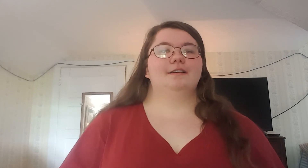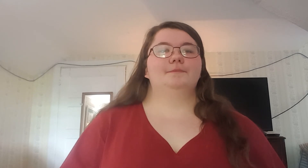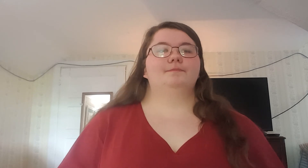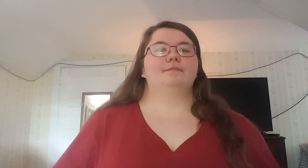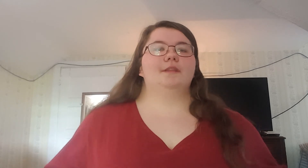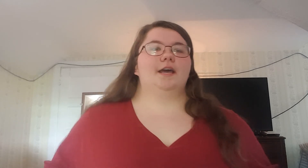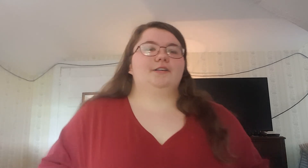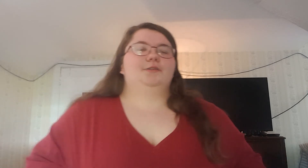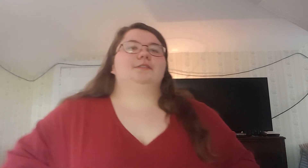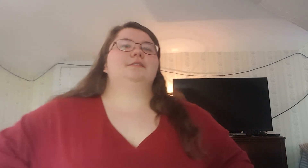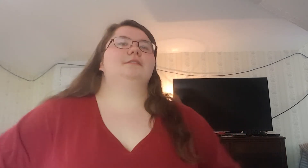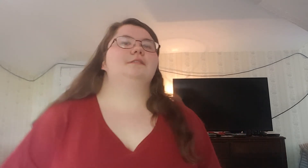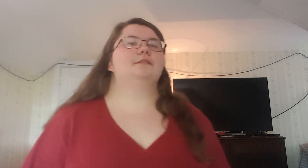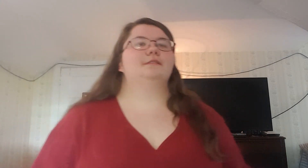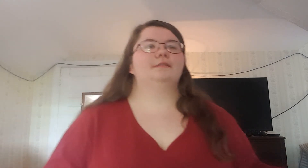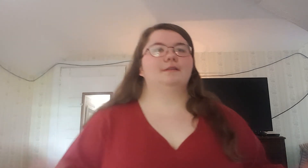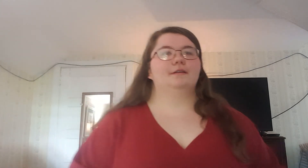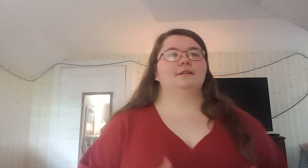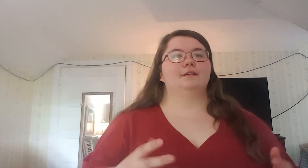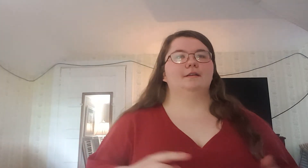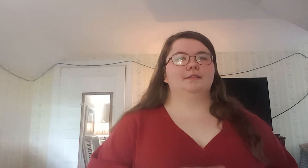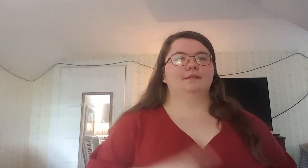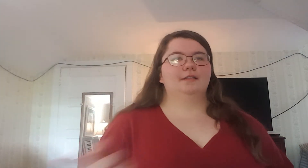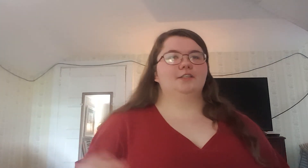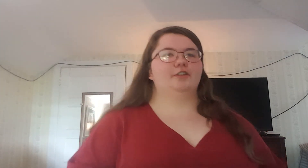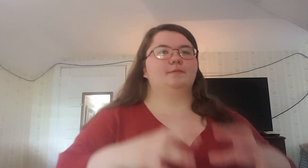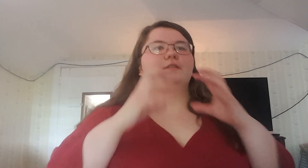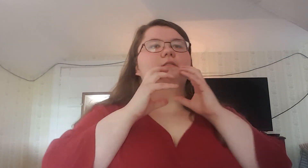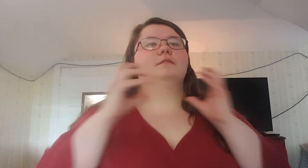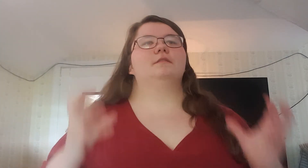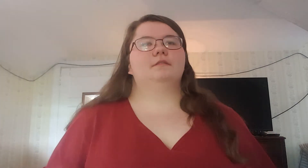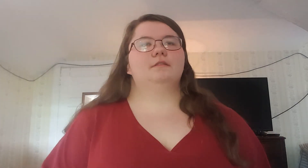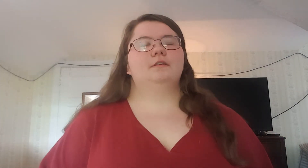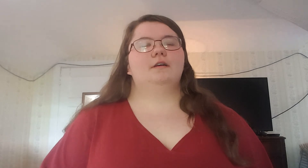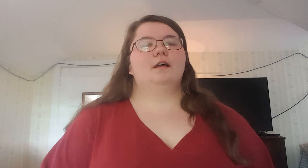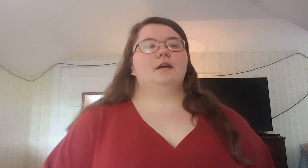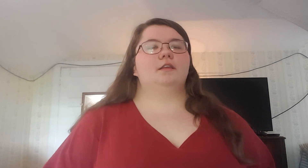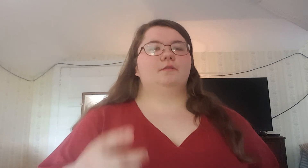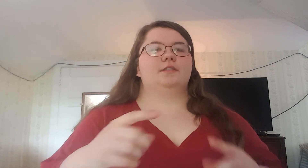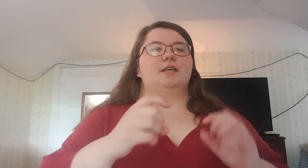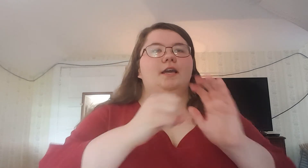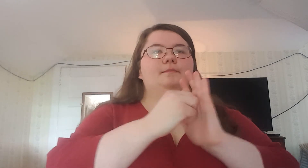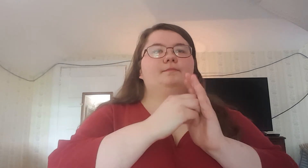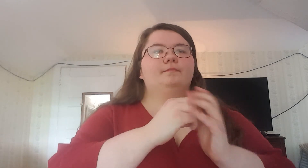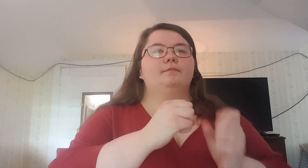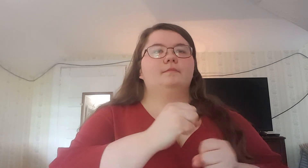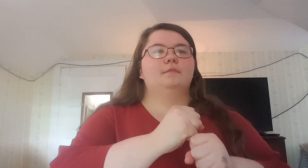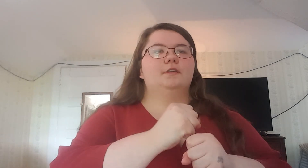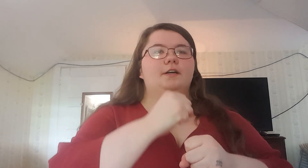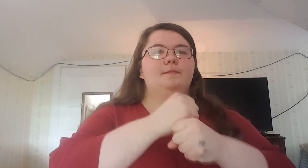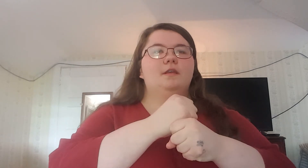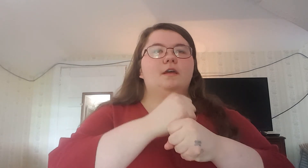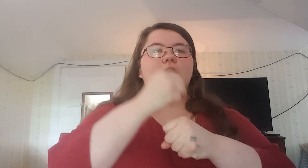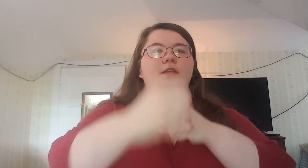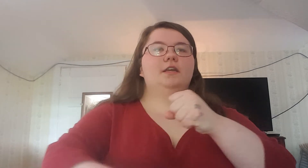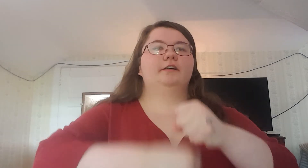The actual, till next Christmas? You would say, sorry. Year.